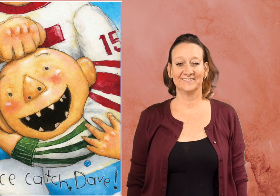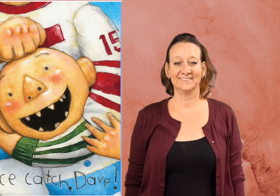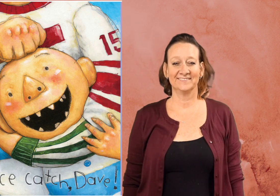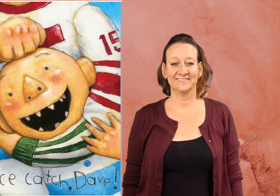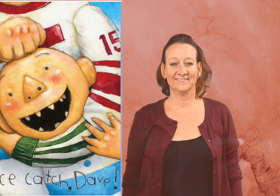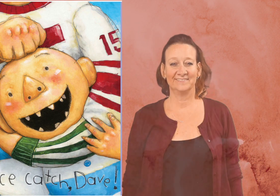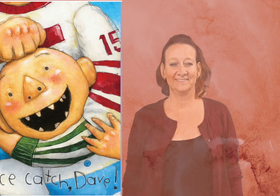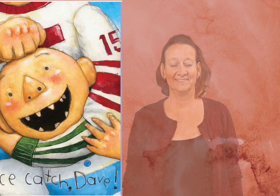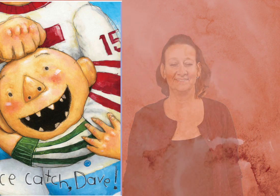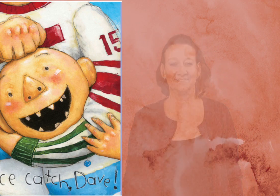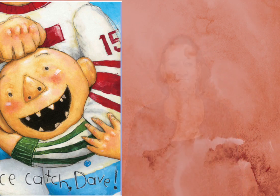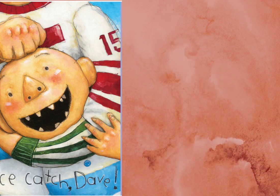to ear. started tätow back.